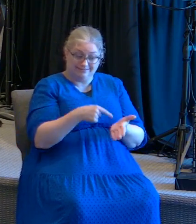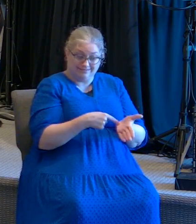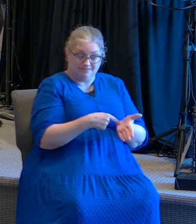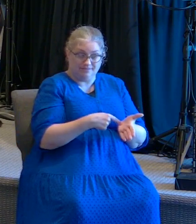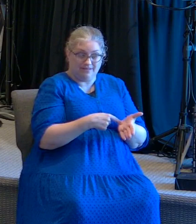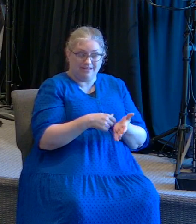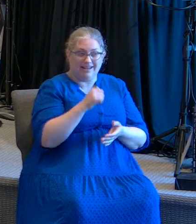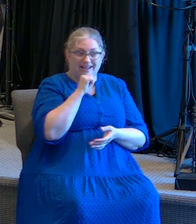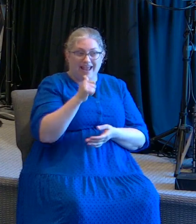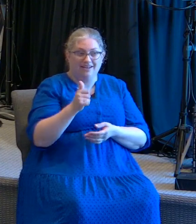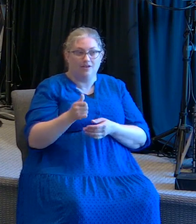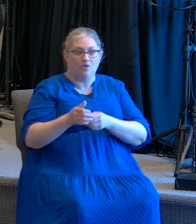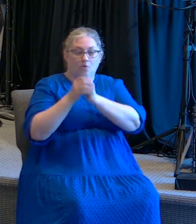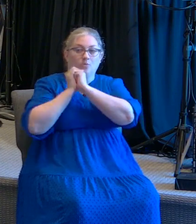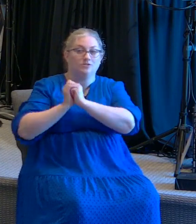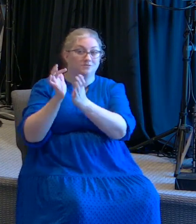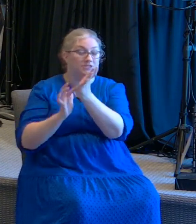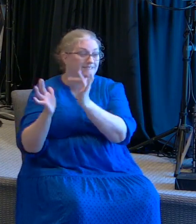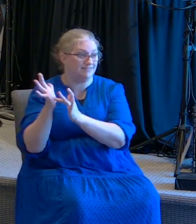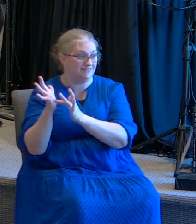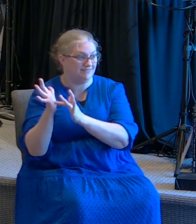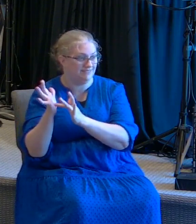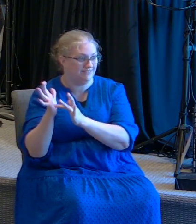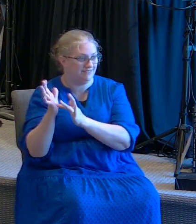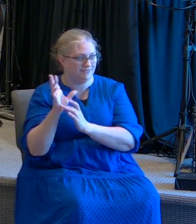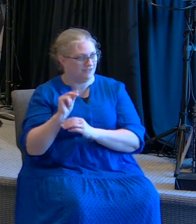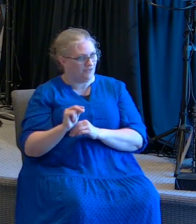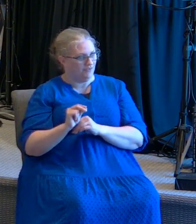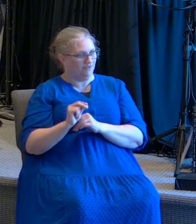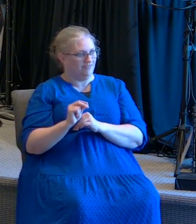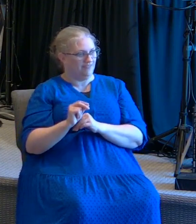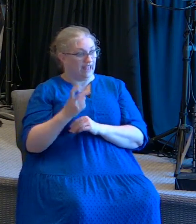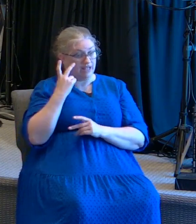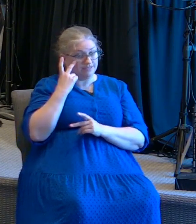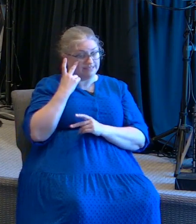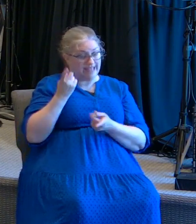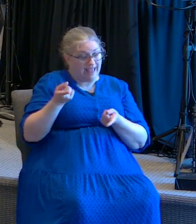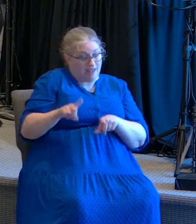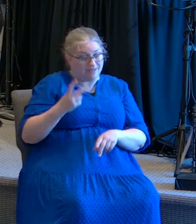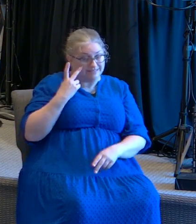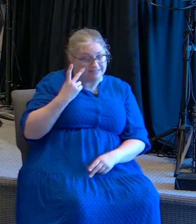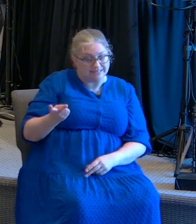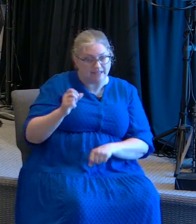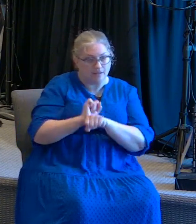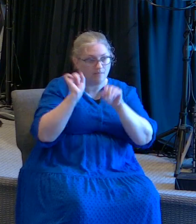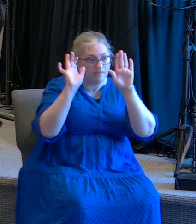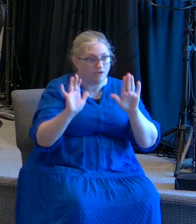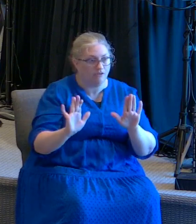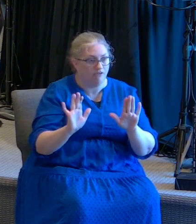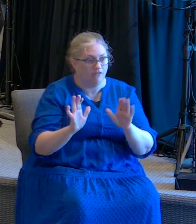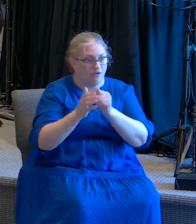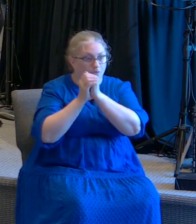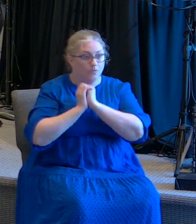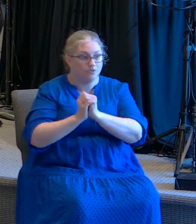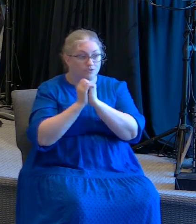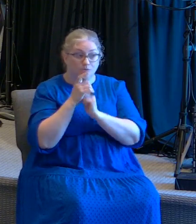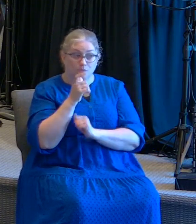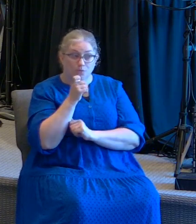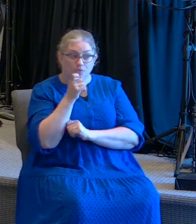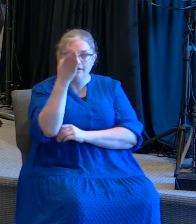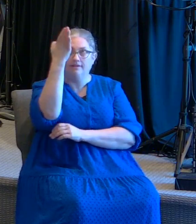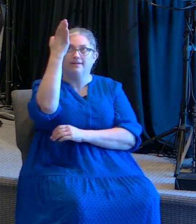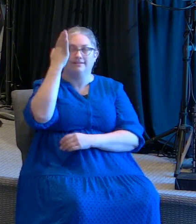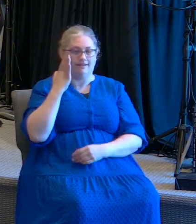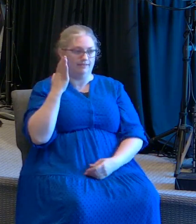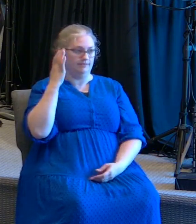Tampoco dice el versículo 7 que glorificaron a Jesús. When they saw the miracle they glorified God. La gente al verlo se maravilló